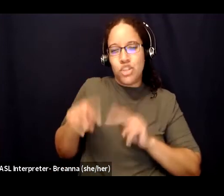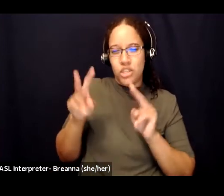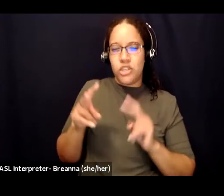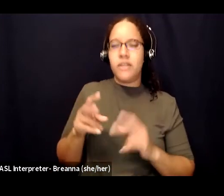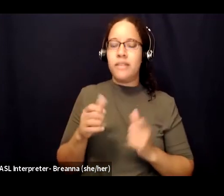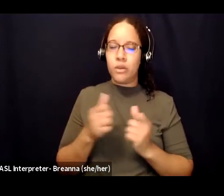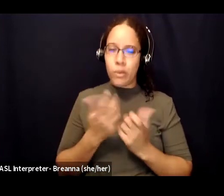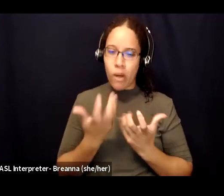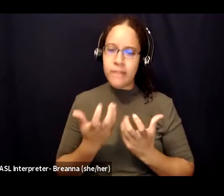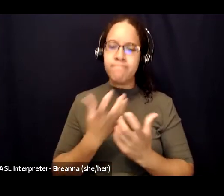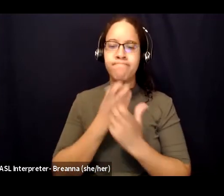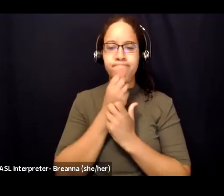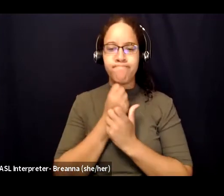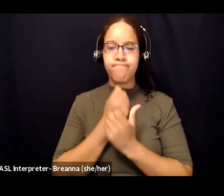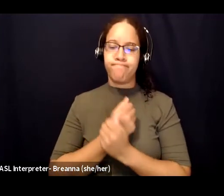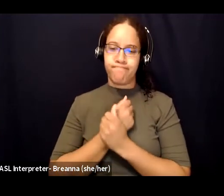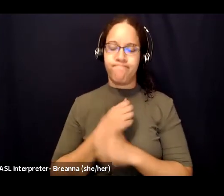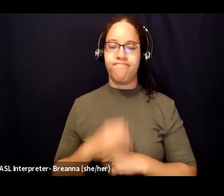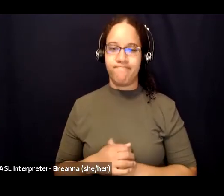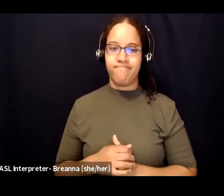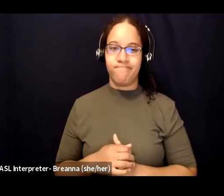a loaded question as well to confront.